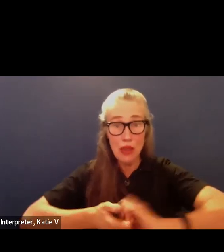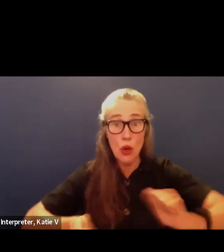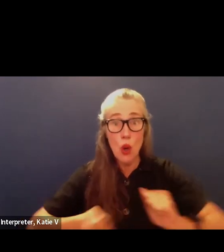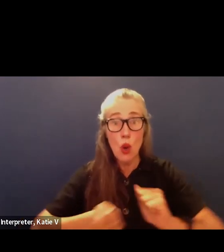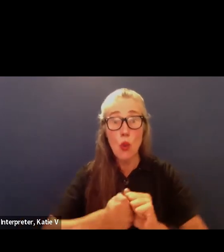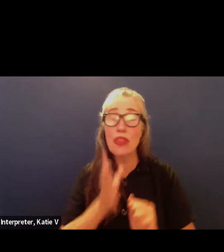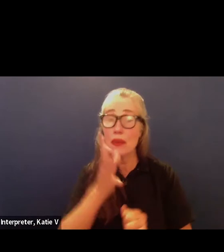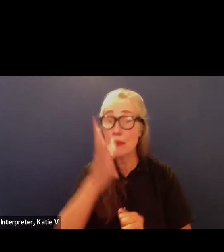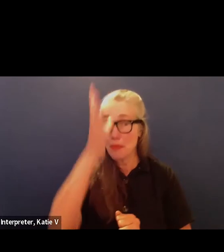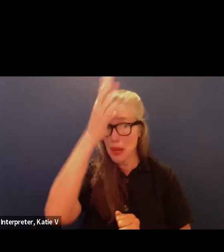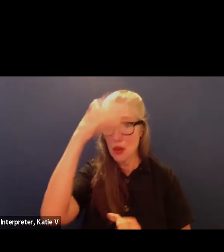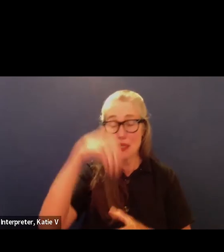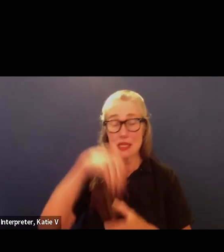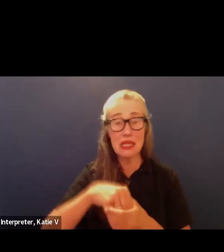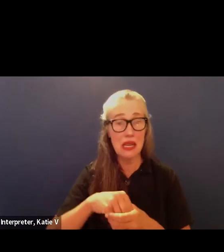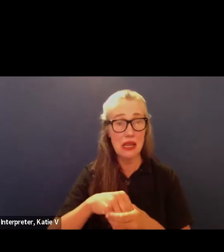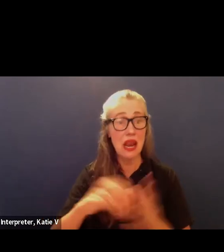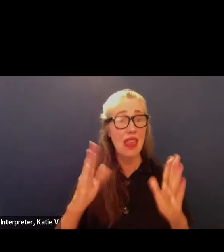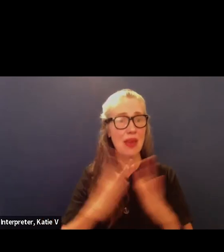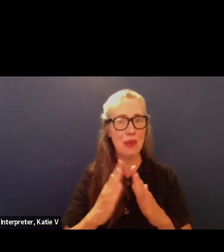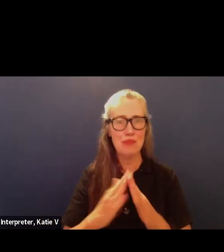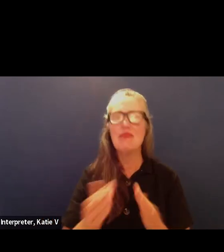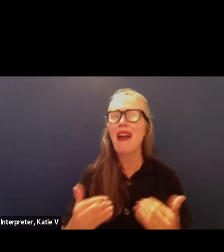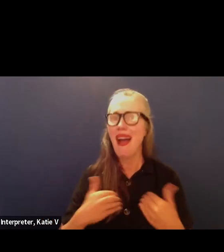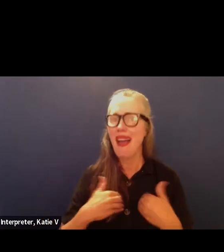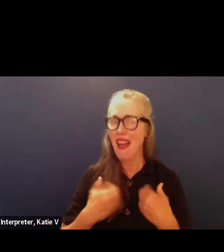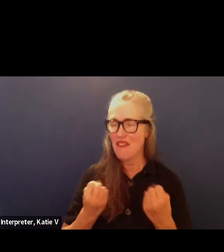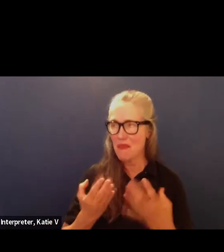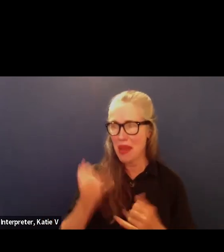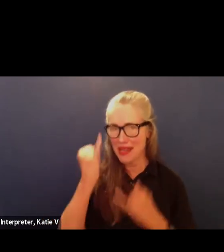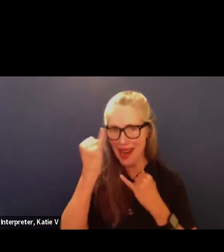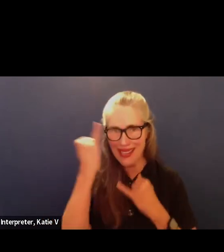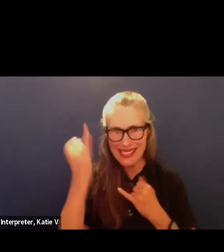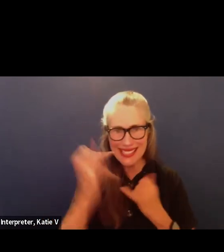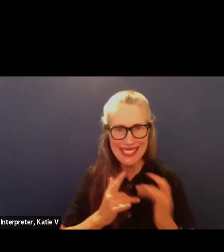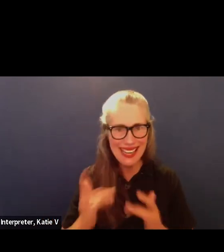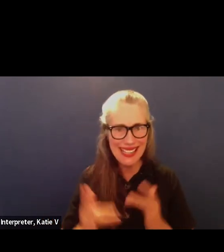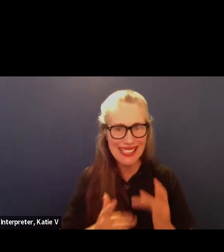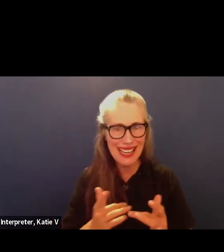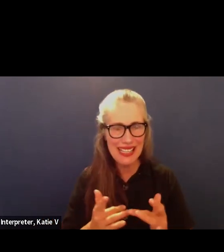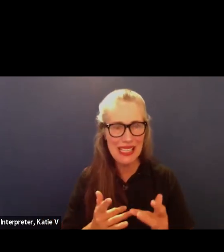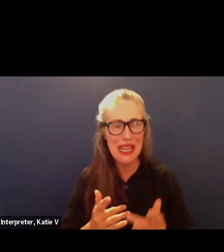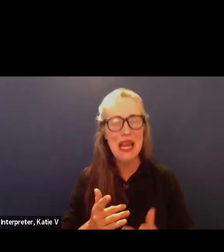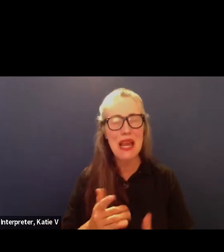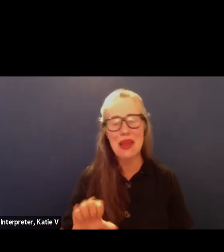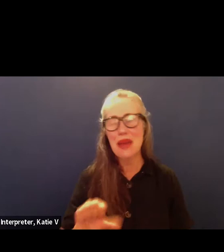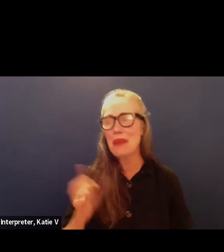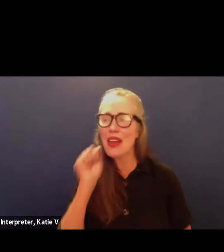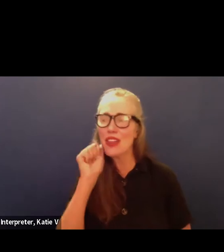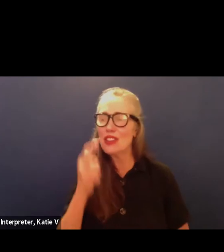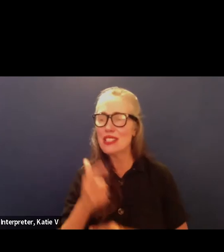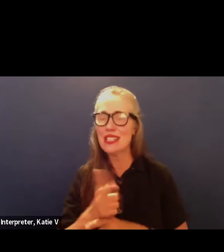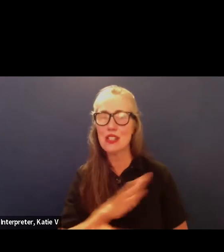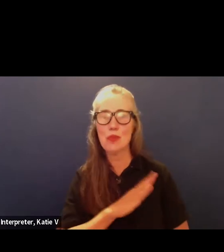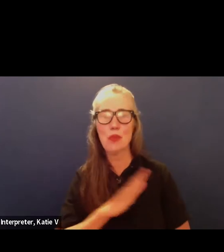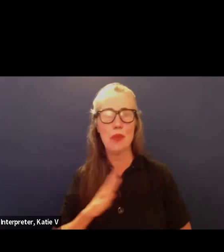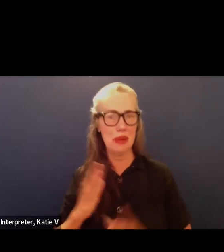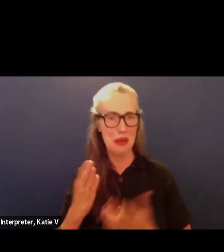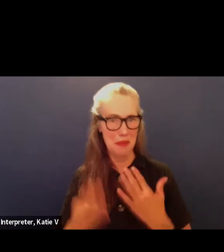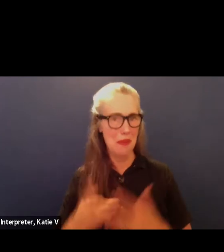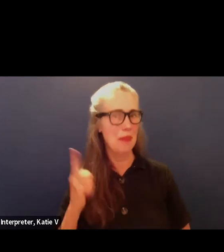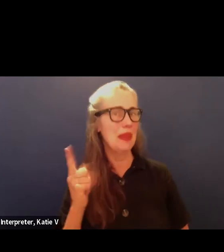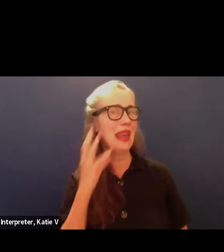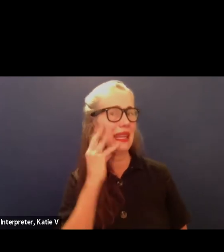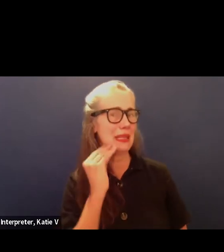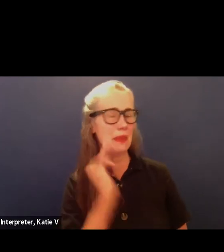and so i have many exciting ideas that you know that i'm sure my sister board members also experienced